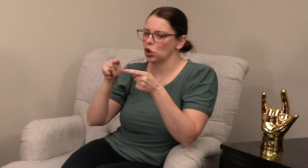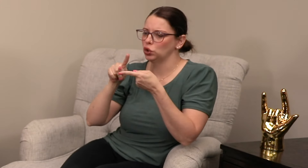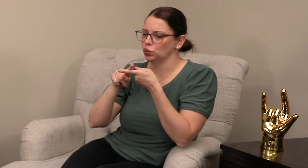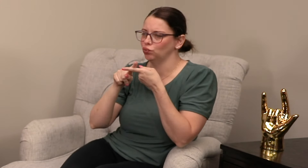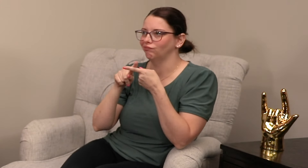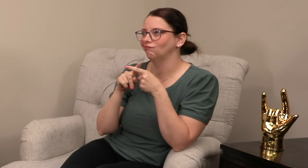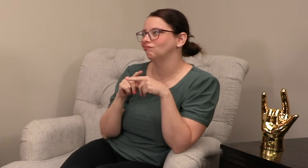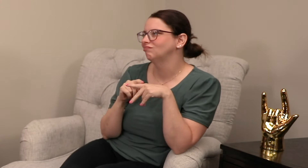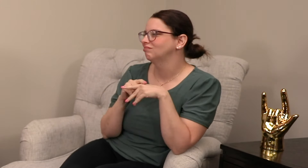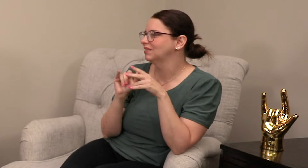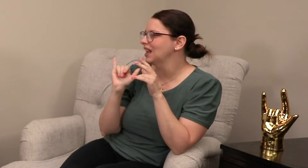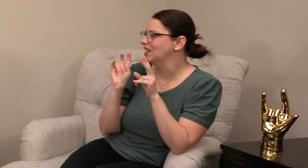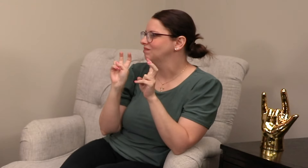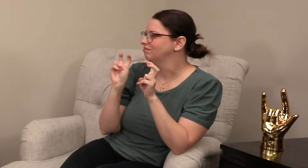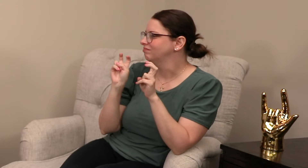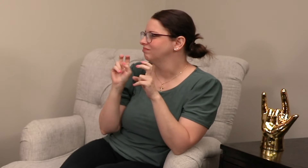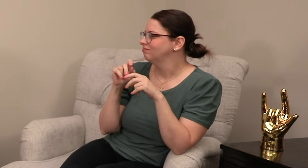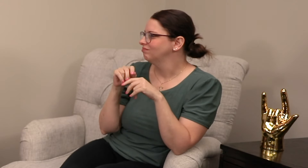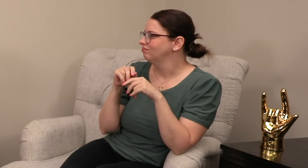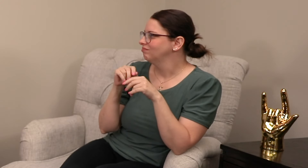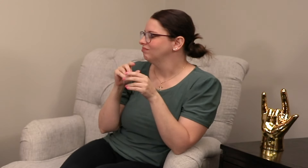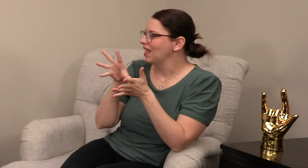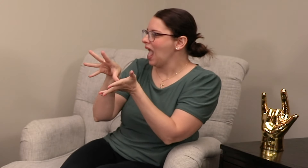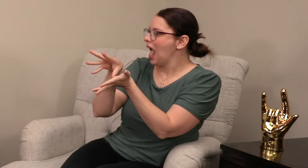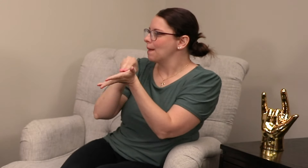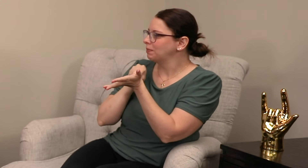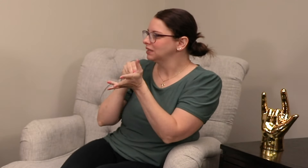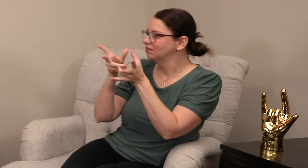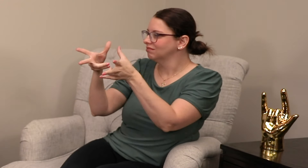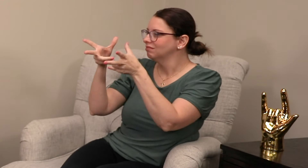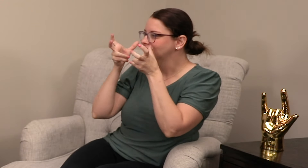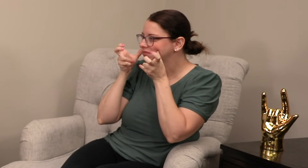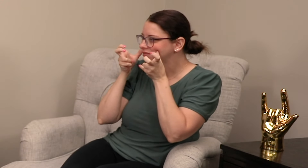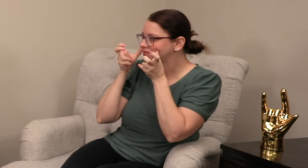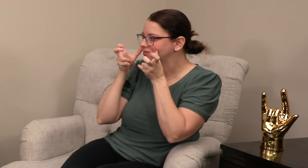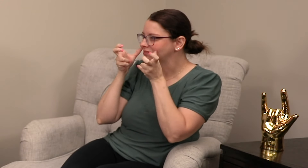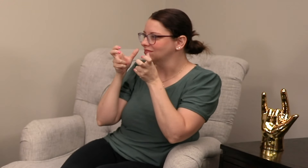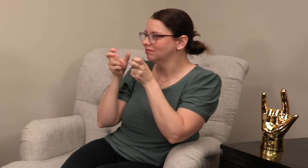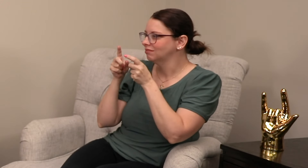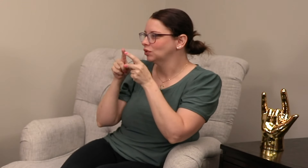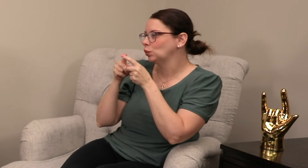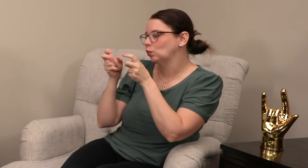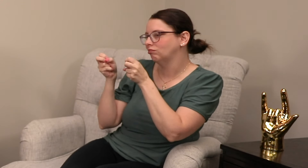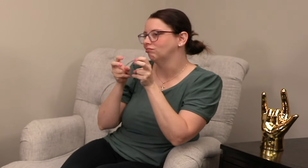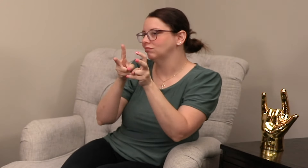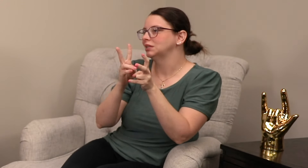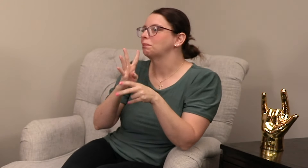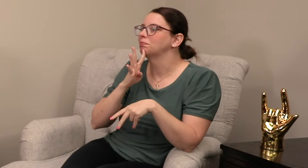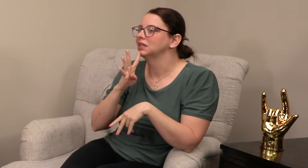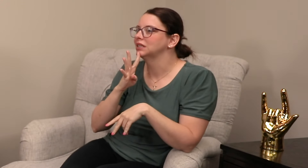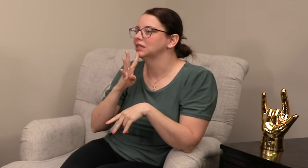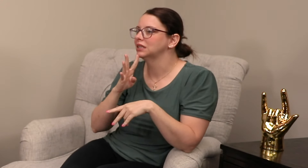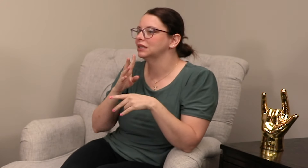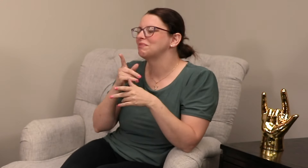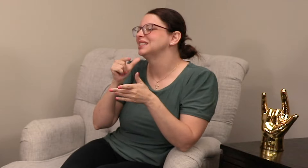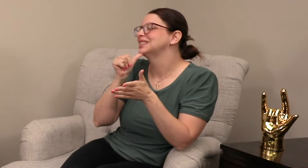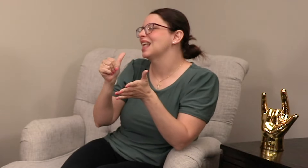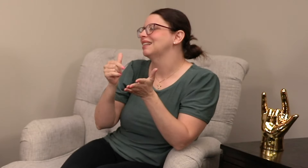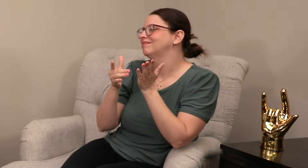AI. How do I explain this? Like they're trying to copy and take that in and then